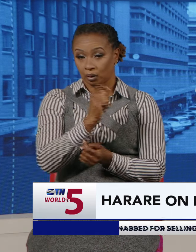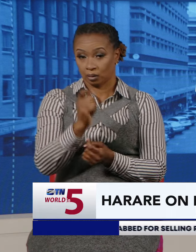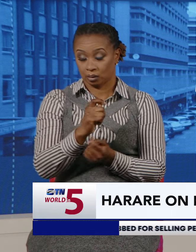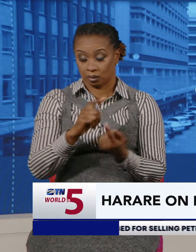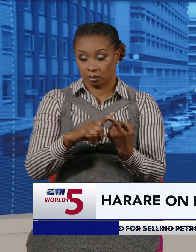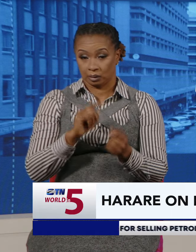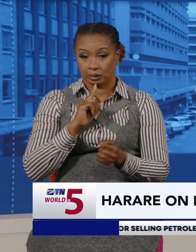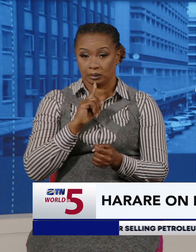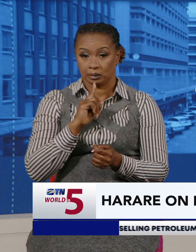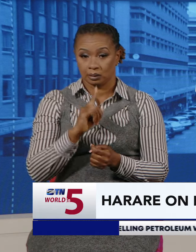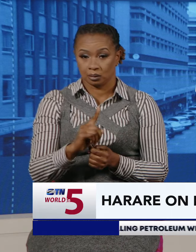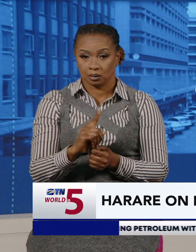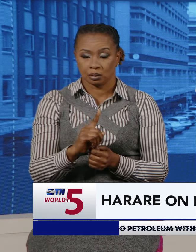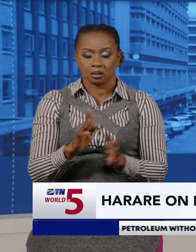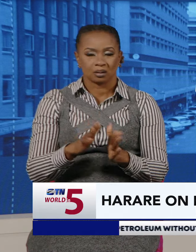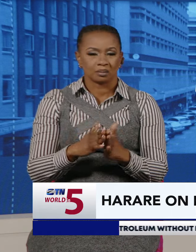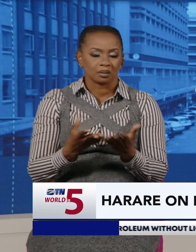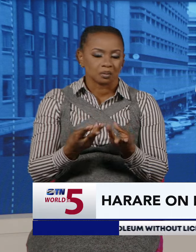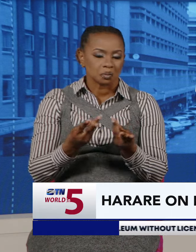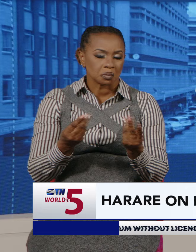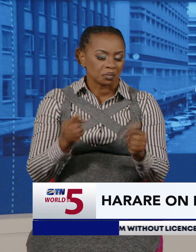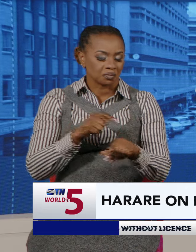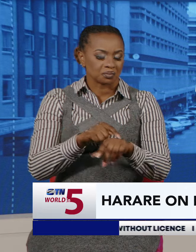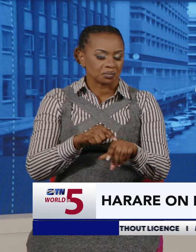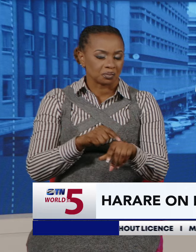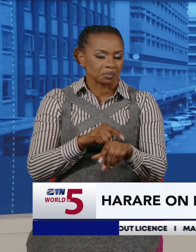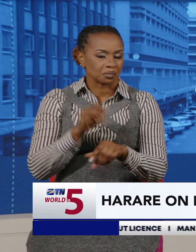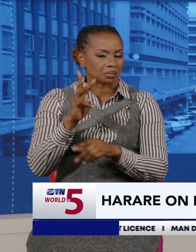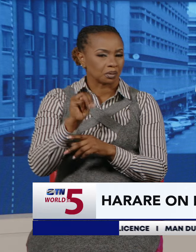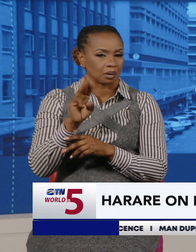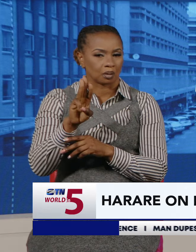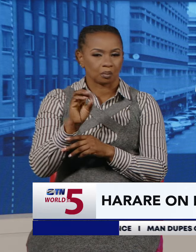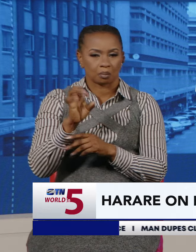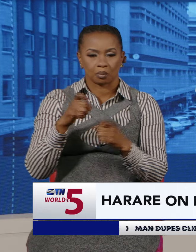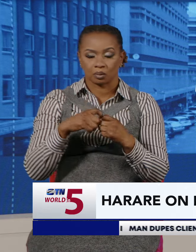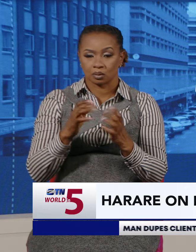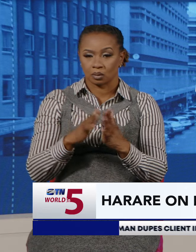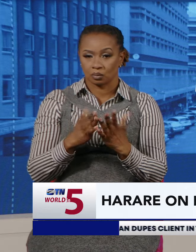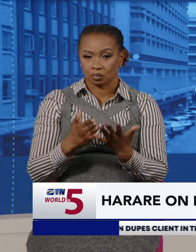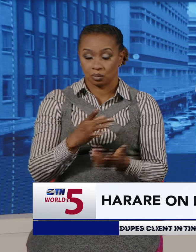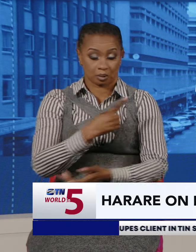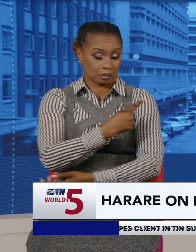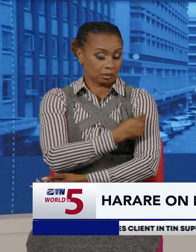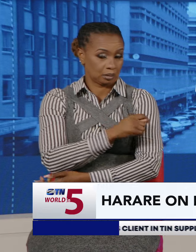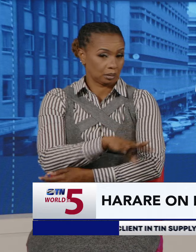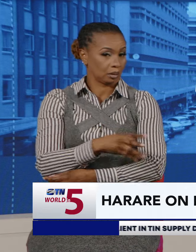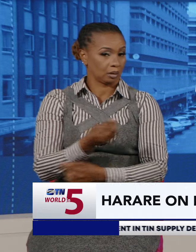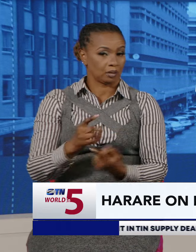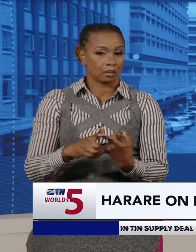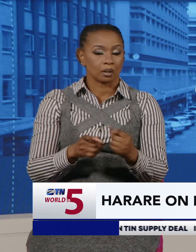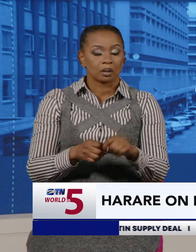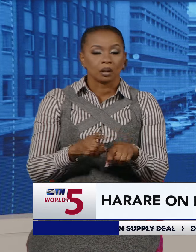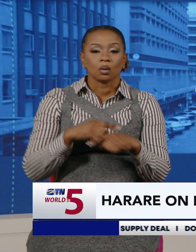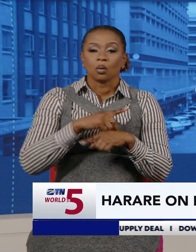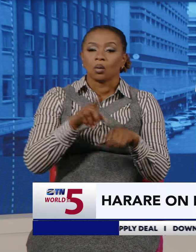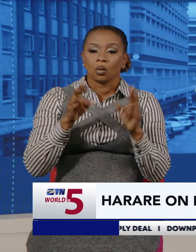Unfortunately, currently no specific treatment for MPOX and available vaccines are in limited supply. The council is urging residents to